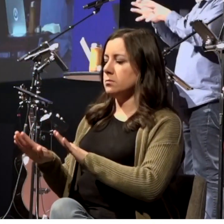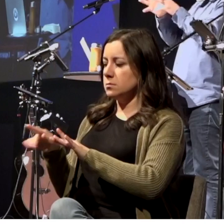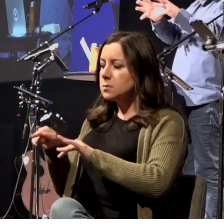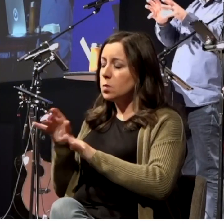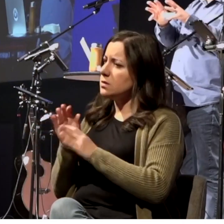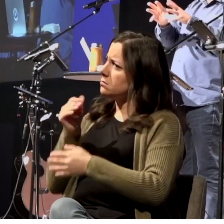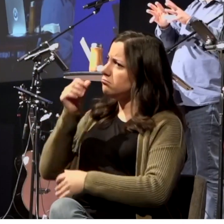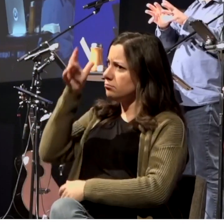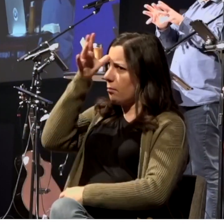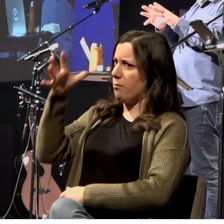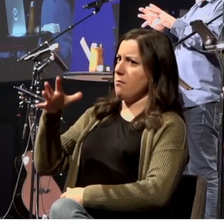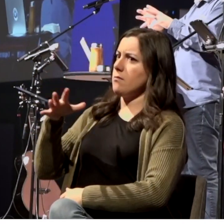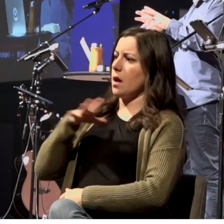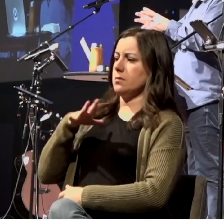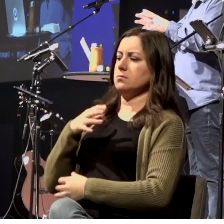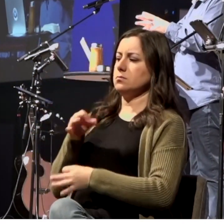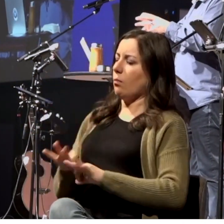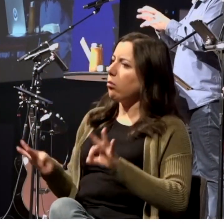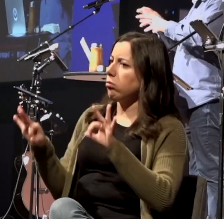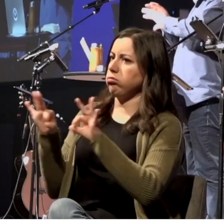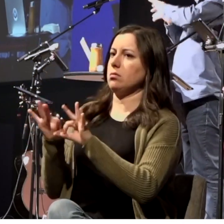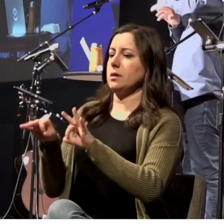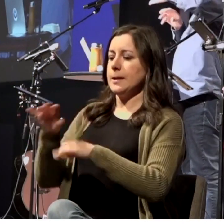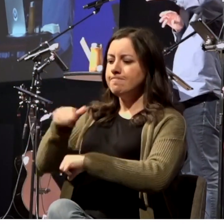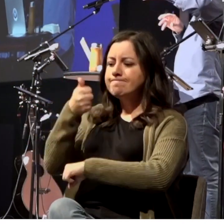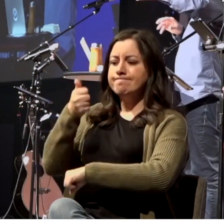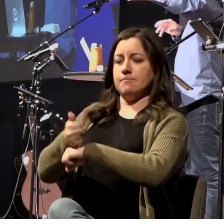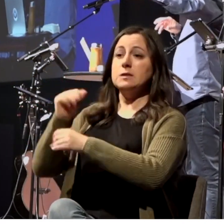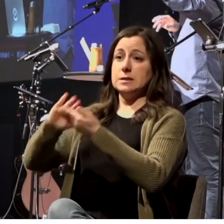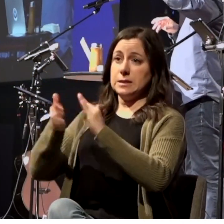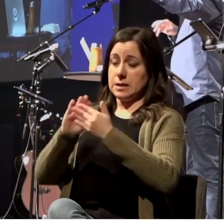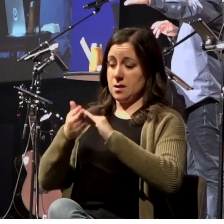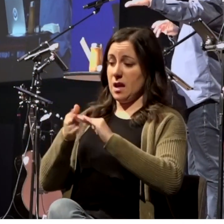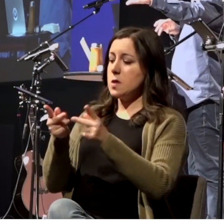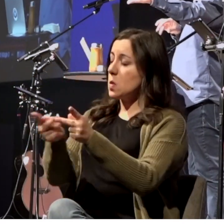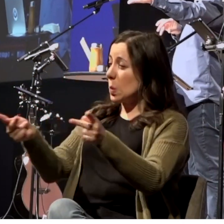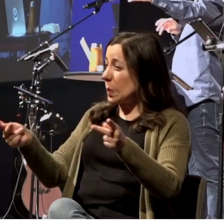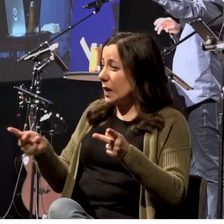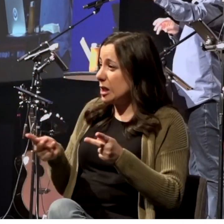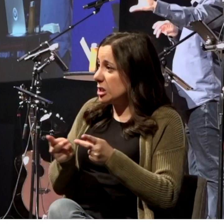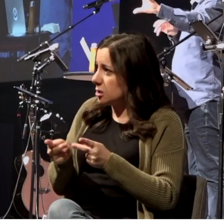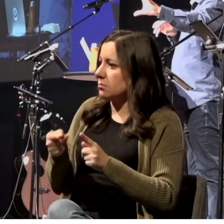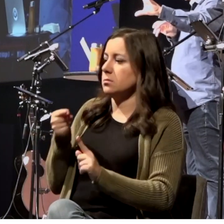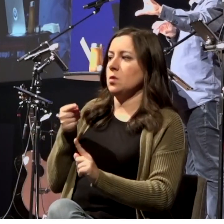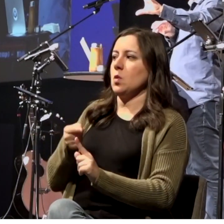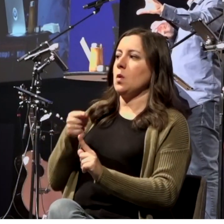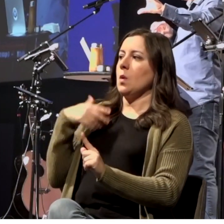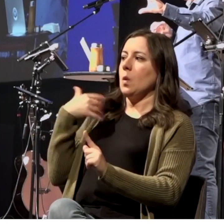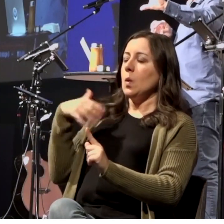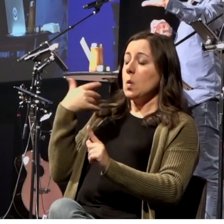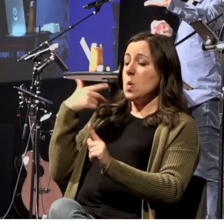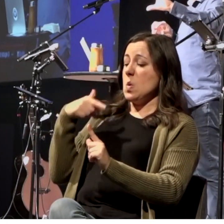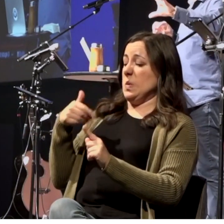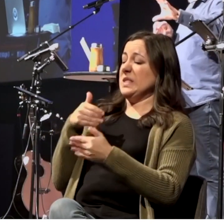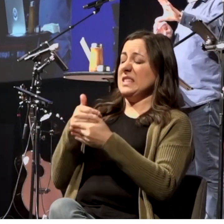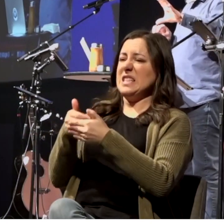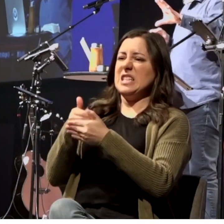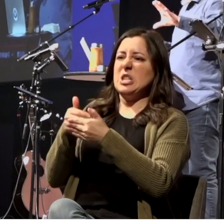very strategically located. See, it was located on the eastern end of a major highway called the Ignatian